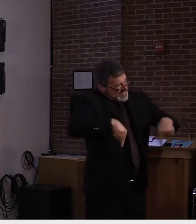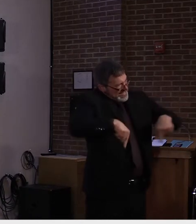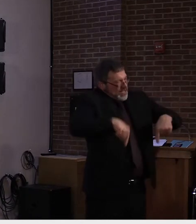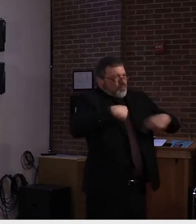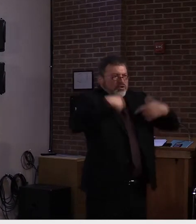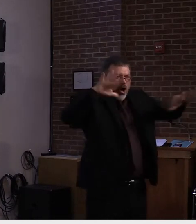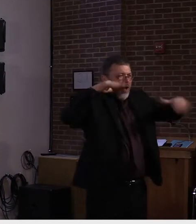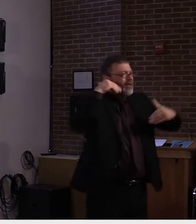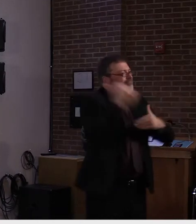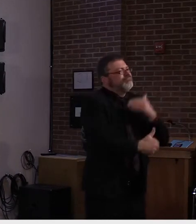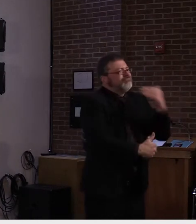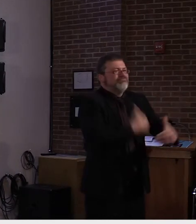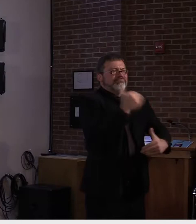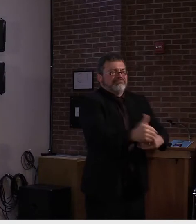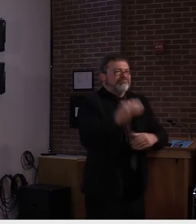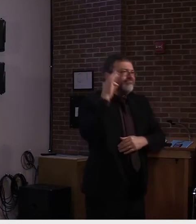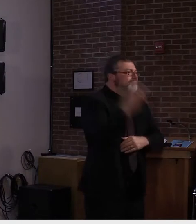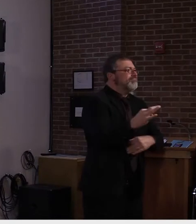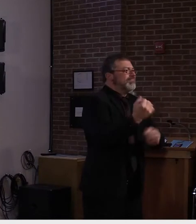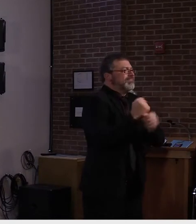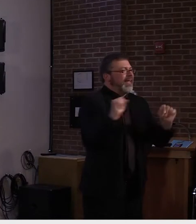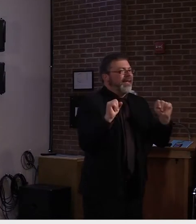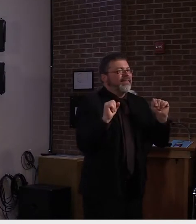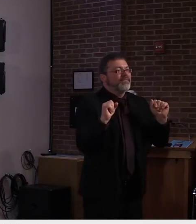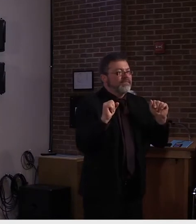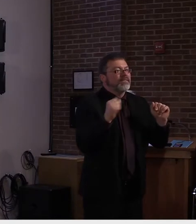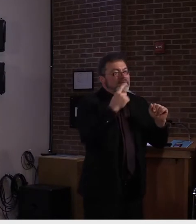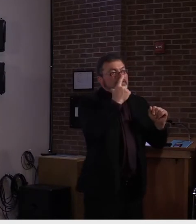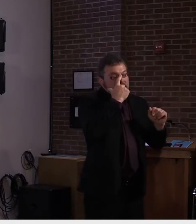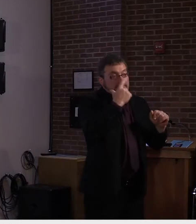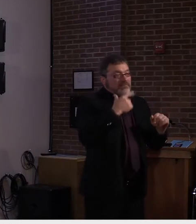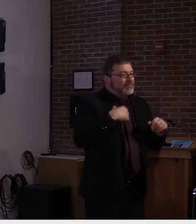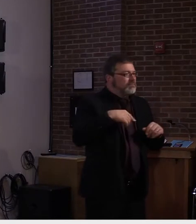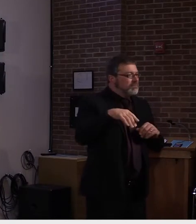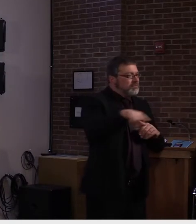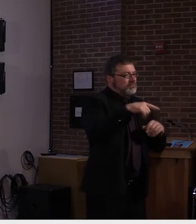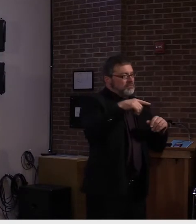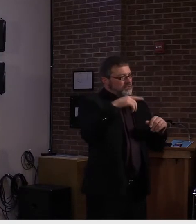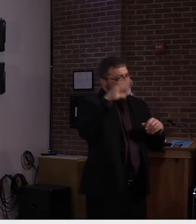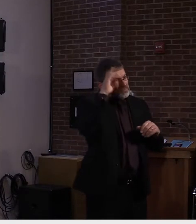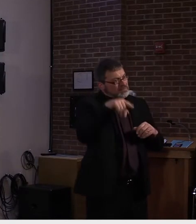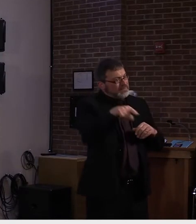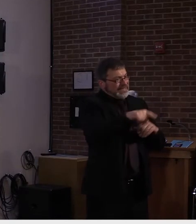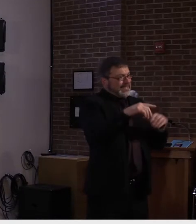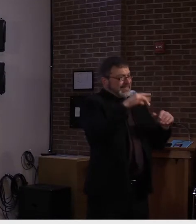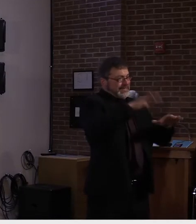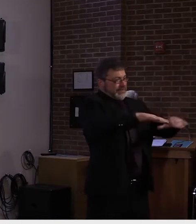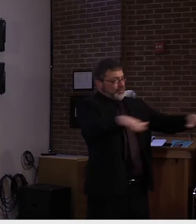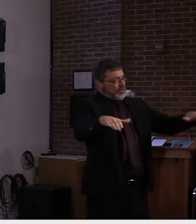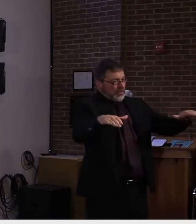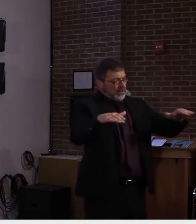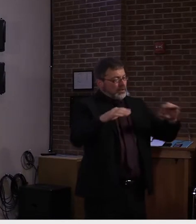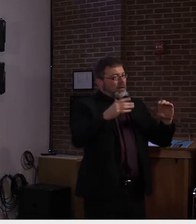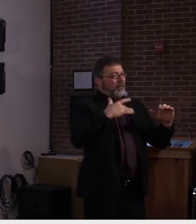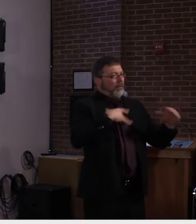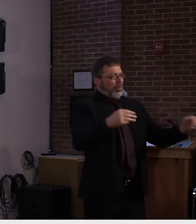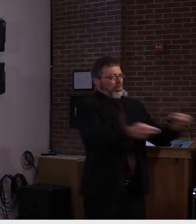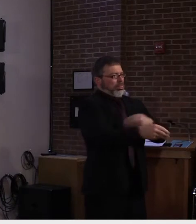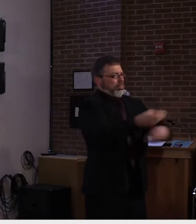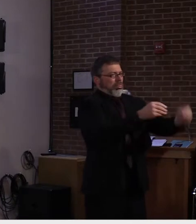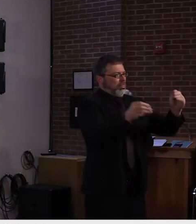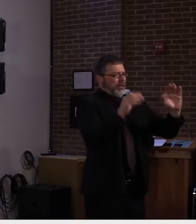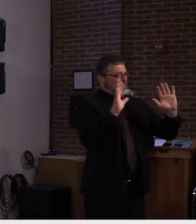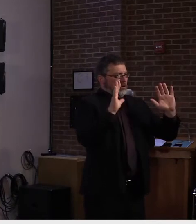transmit the virus, become infected, or develop severe disease. That adults in a family are more likely to be the